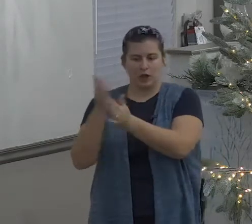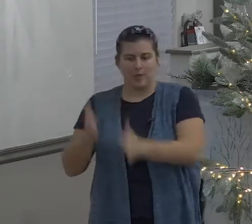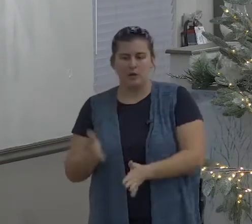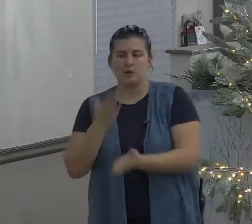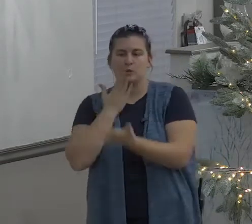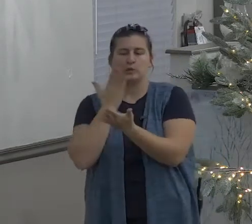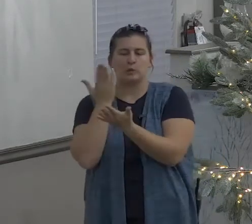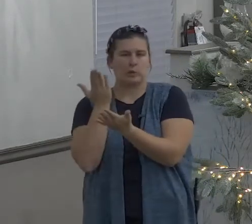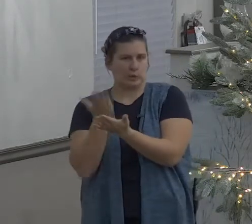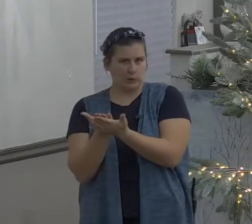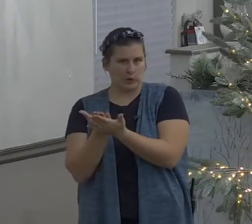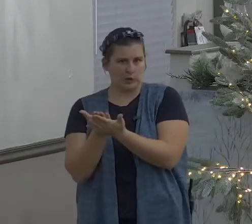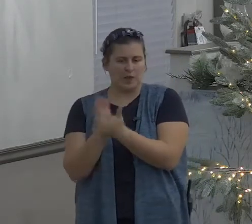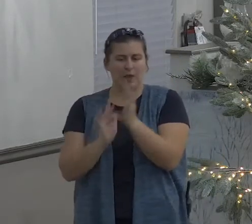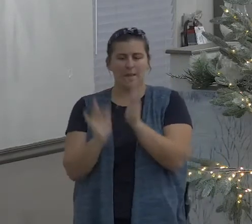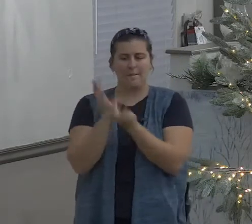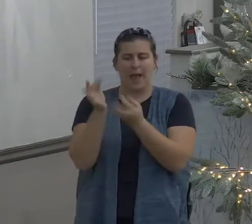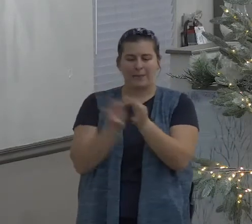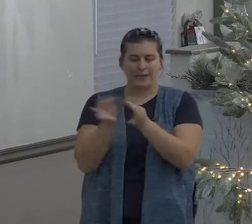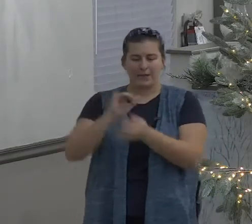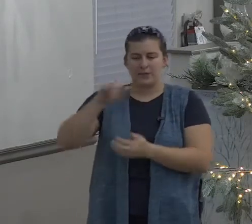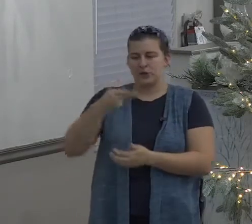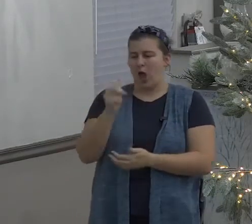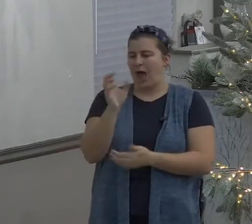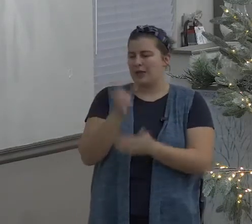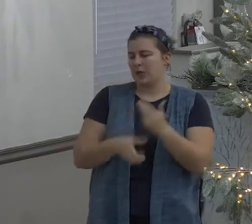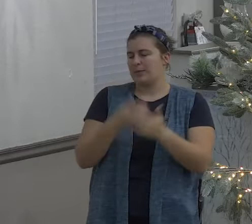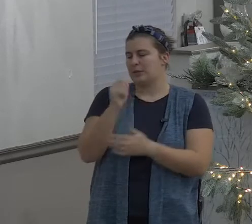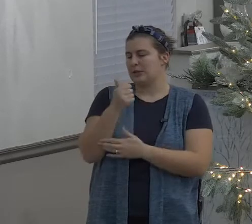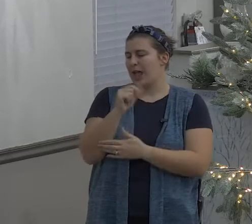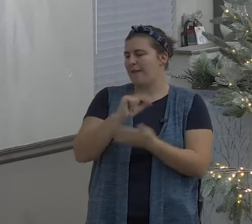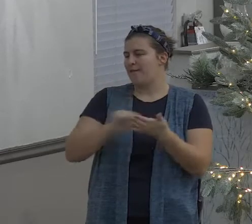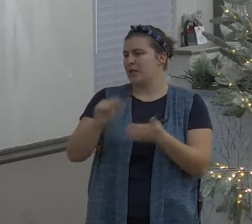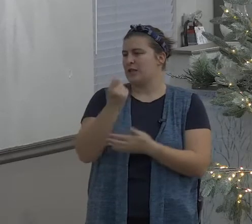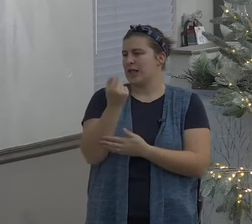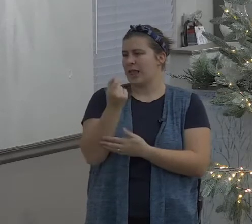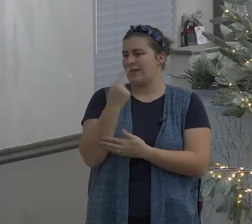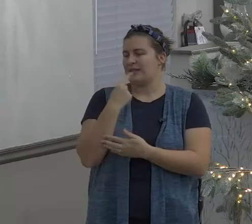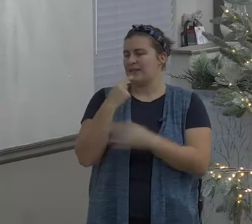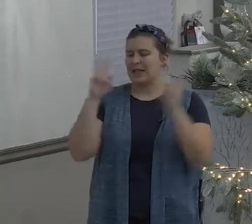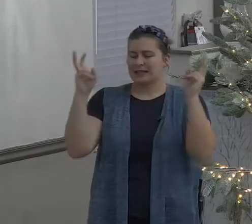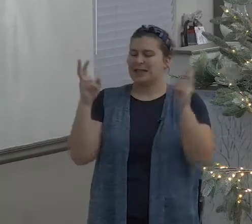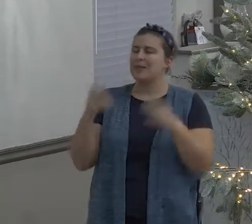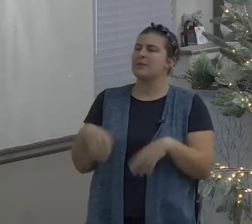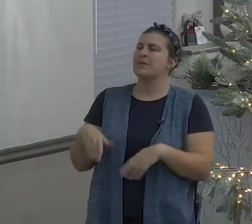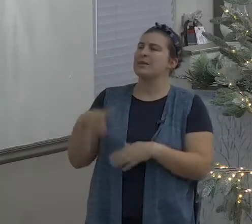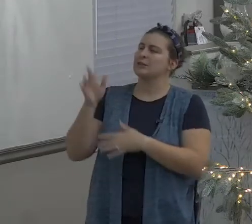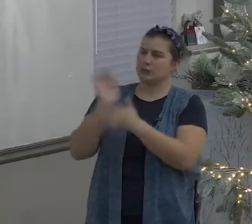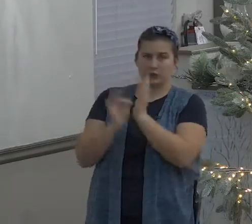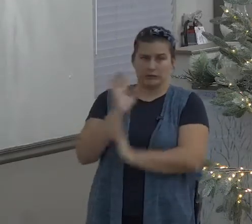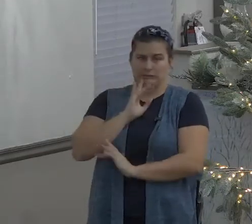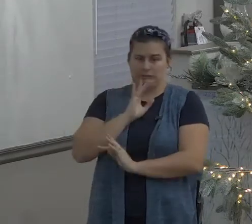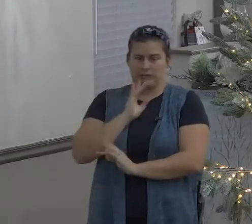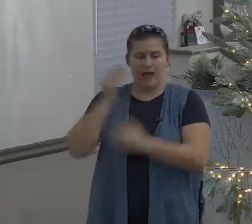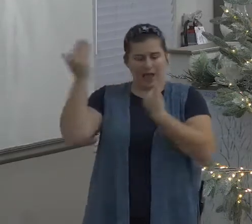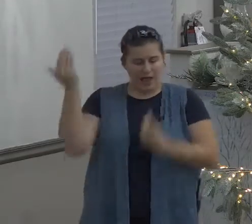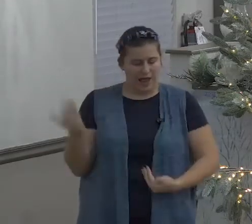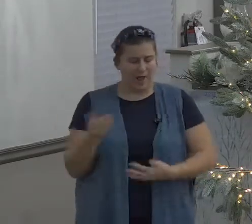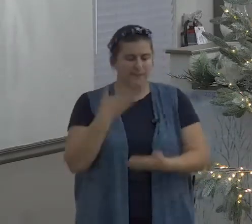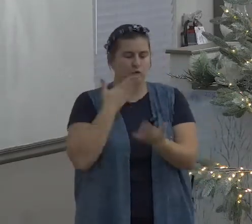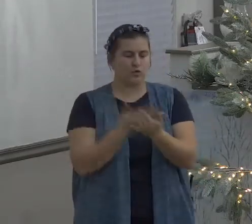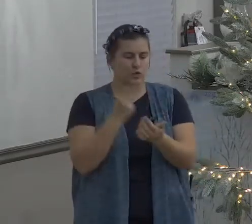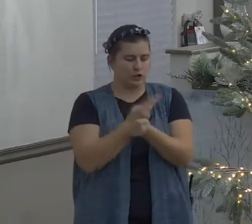any shepherd he's not just any shepherd he is number one he's the the good shepherd